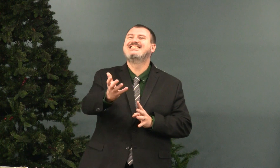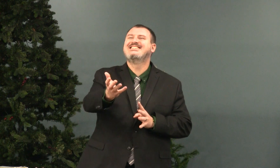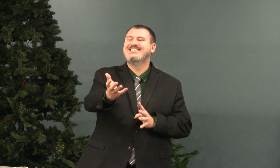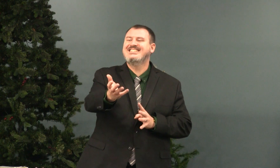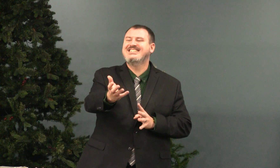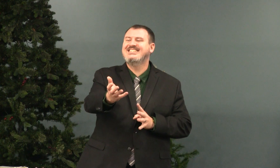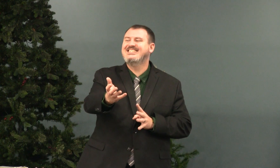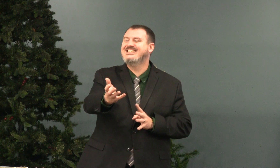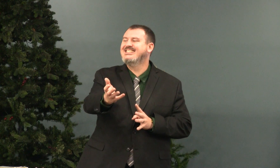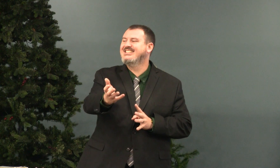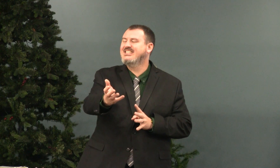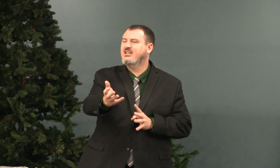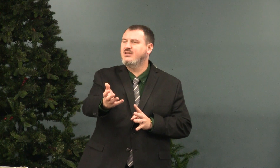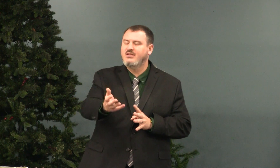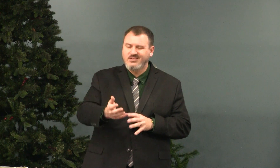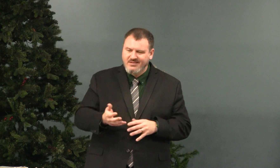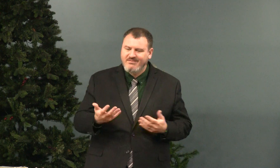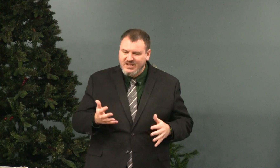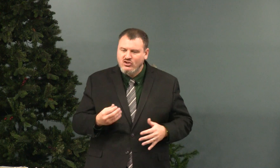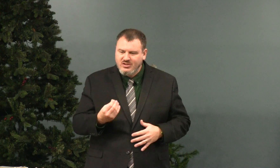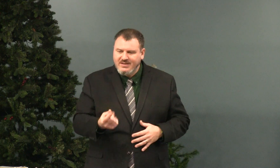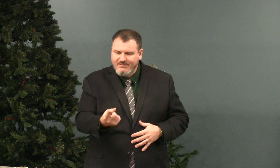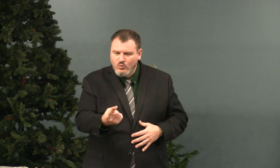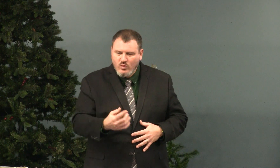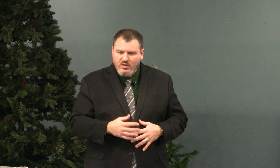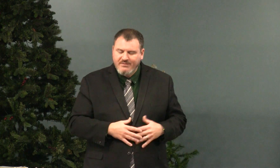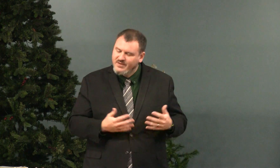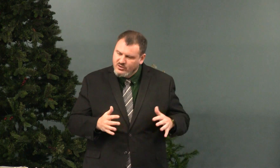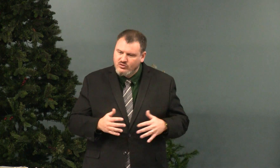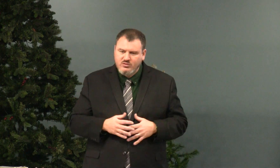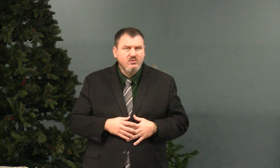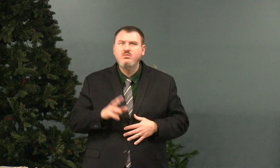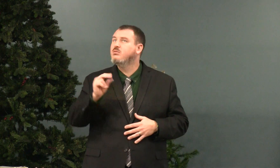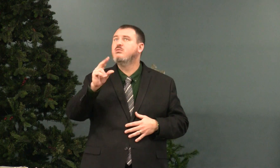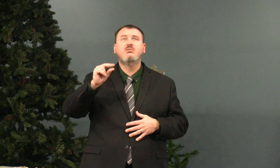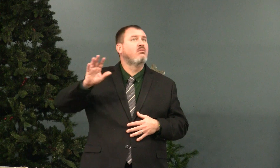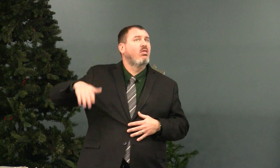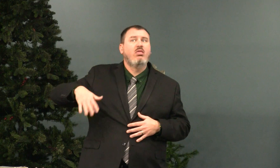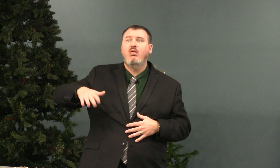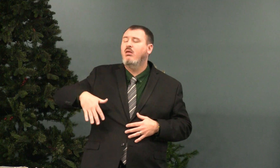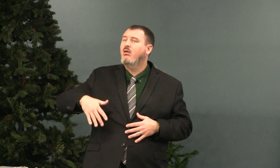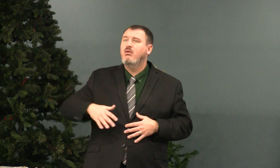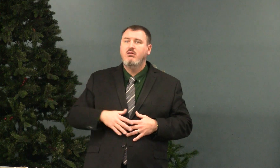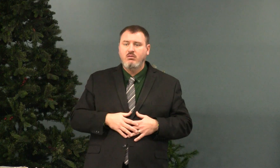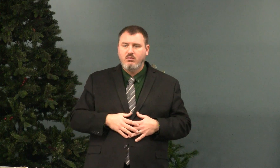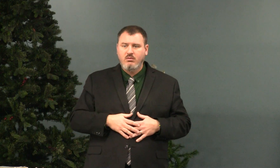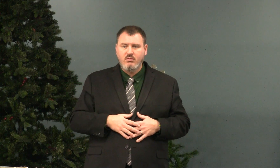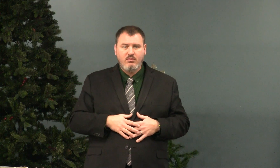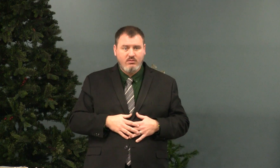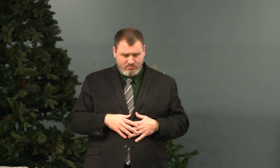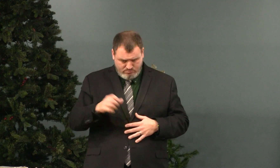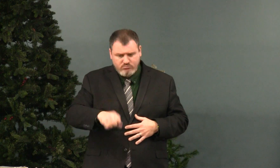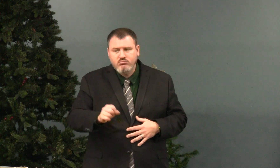And I showed up and held my hand out for a cookie. And they said, I already gave you one. No, you haven't.